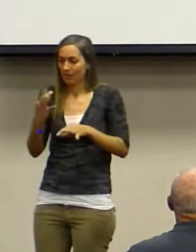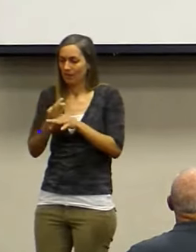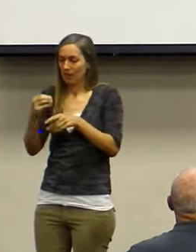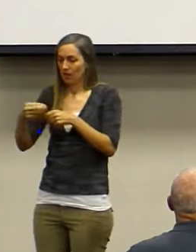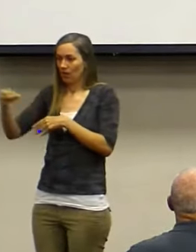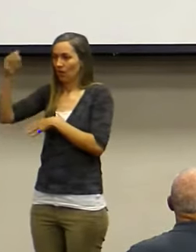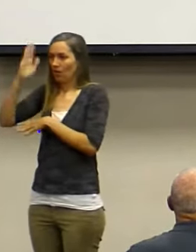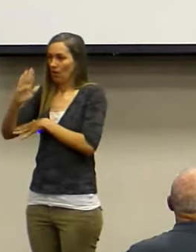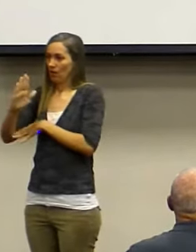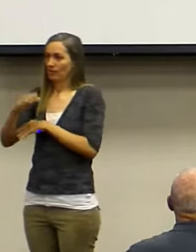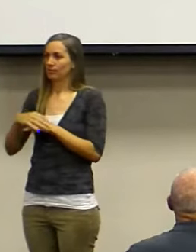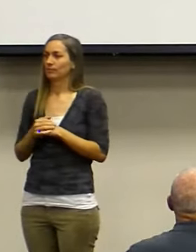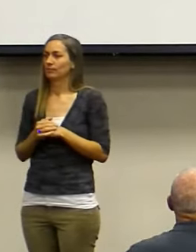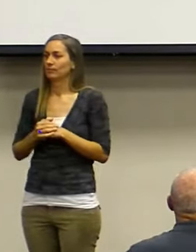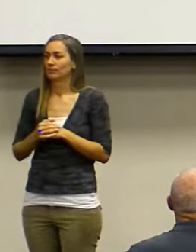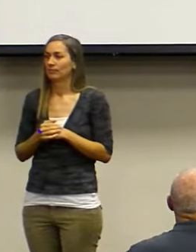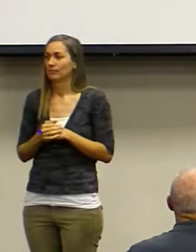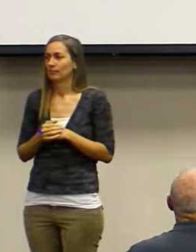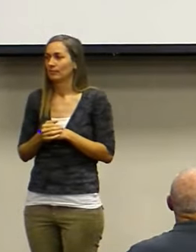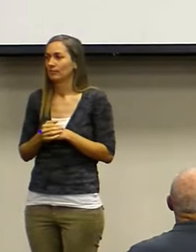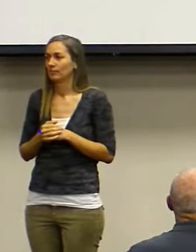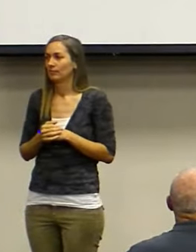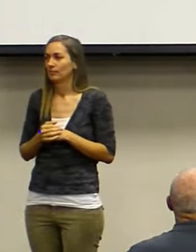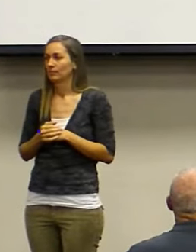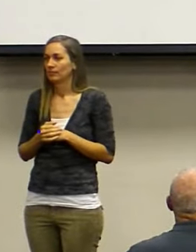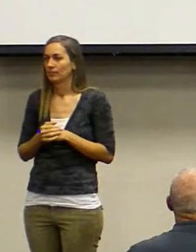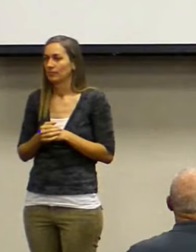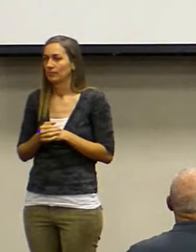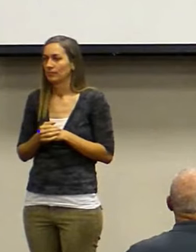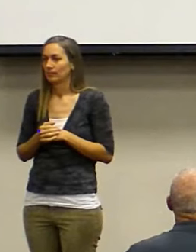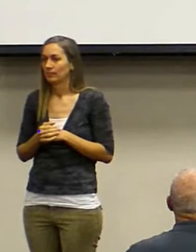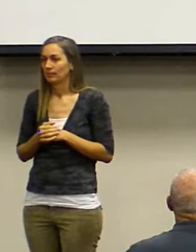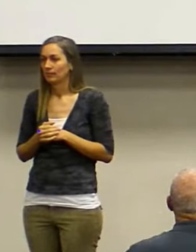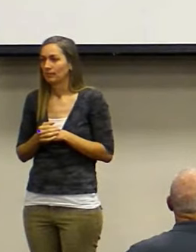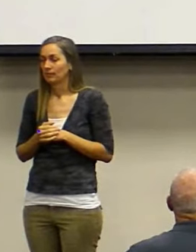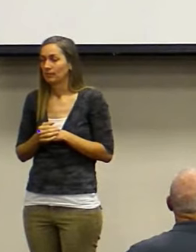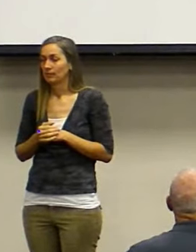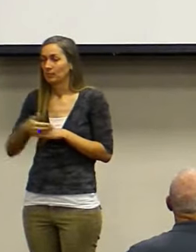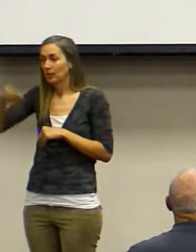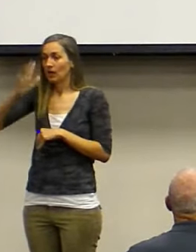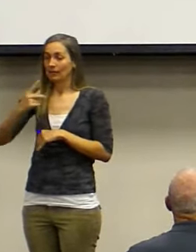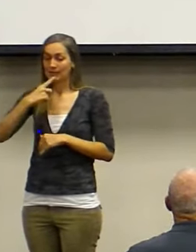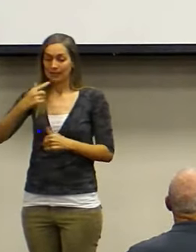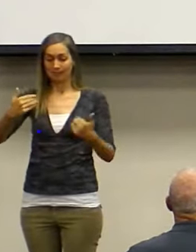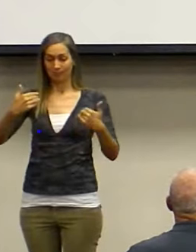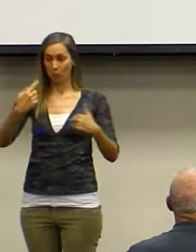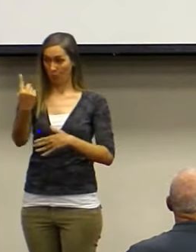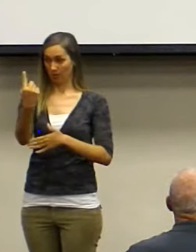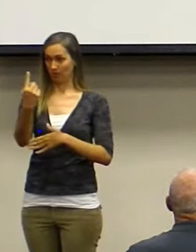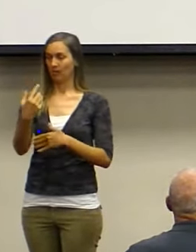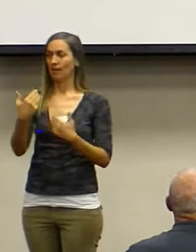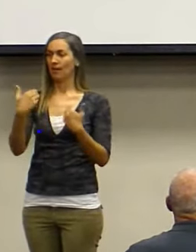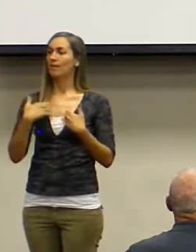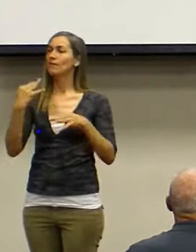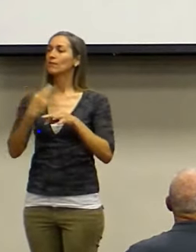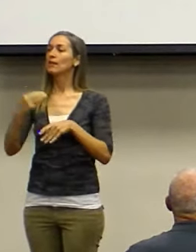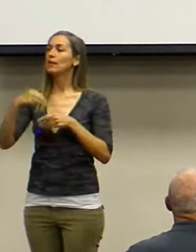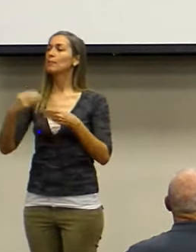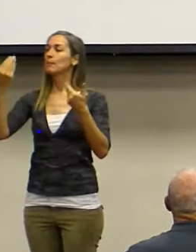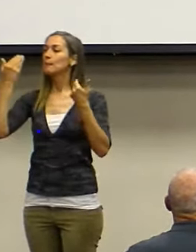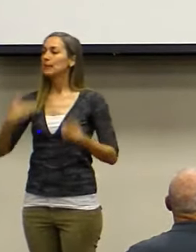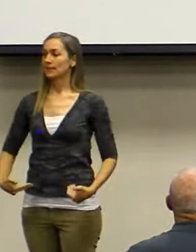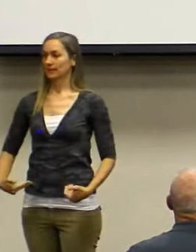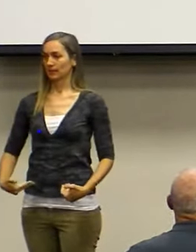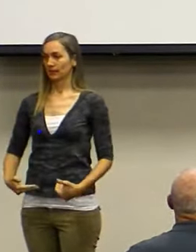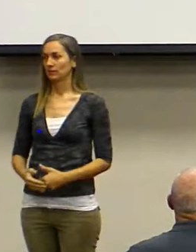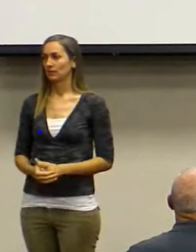Well, on the other side, the Lord just says one thing. Have faith in me. You see, in the New Testament,